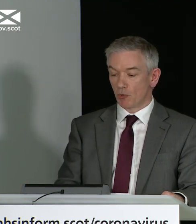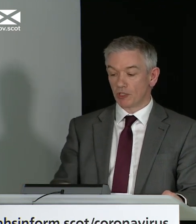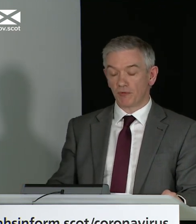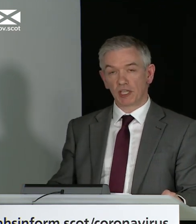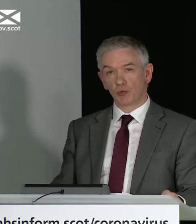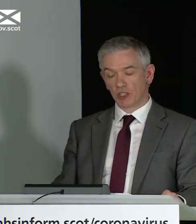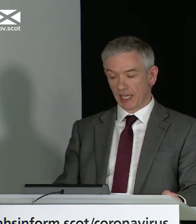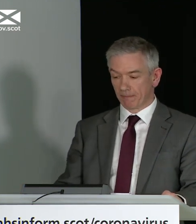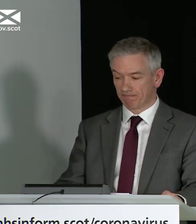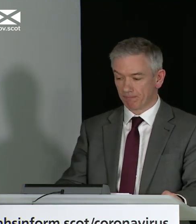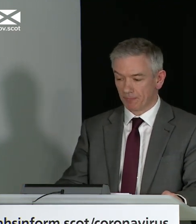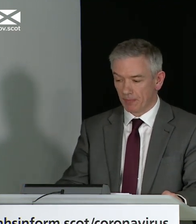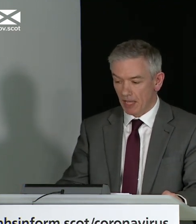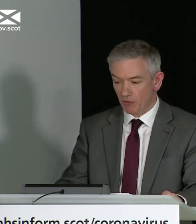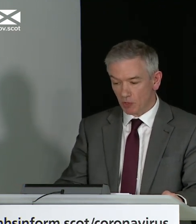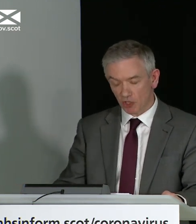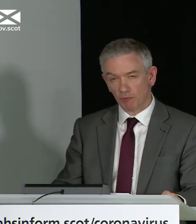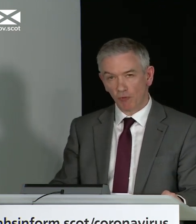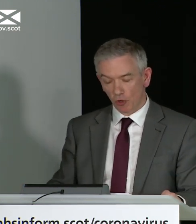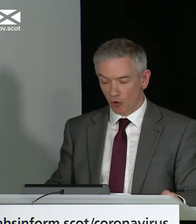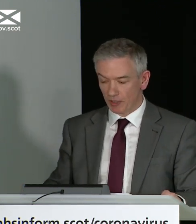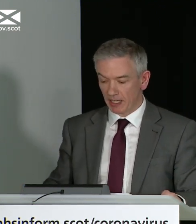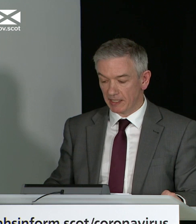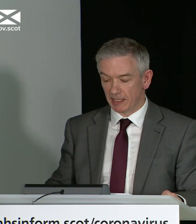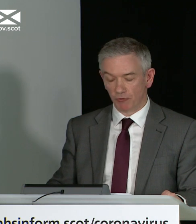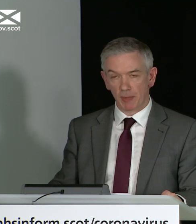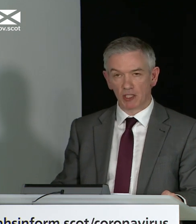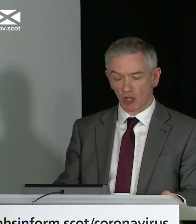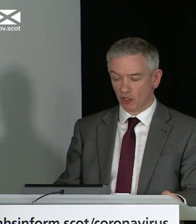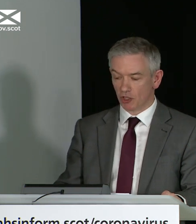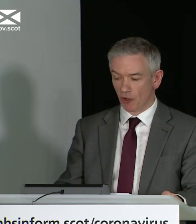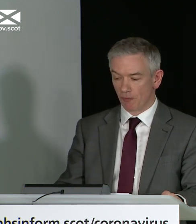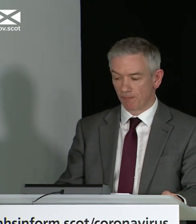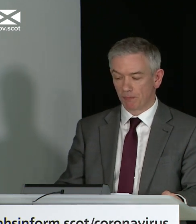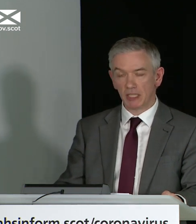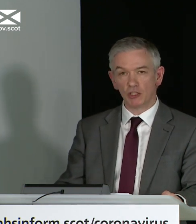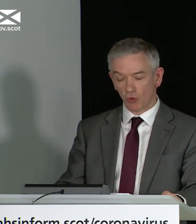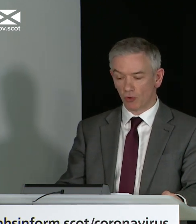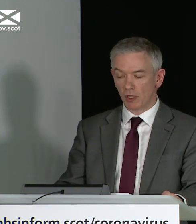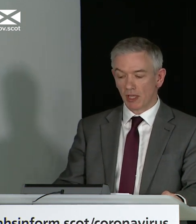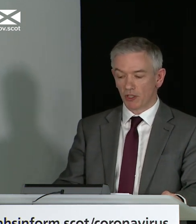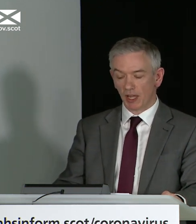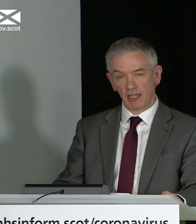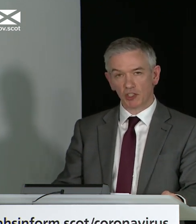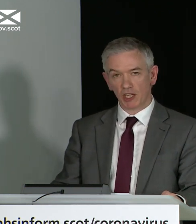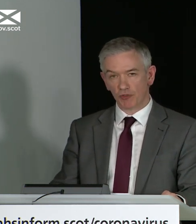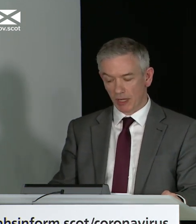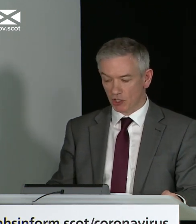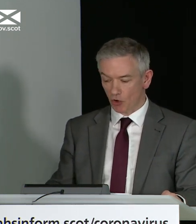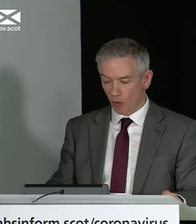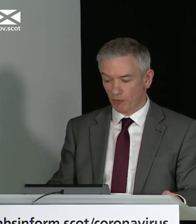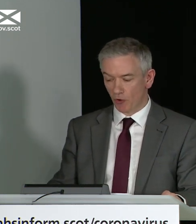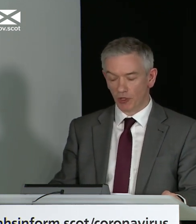So I want to emphasise once again, if it was urgent before COVID-19, it remains urgent now. Please know that your NHS